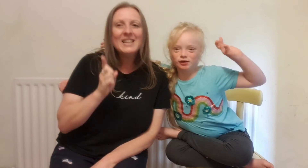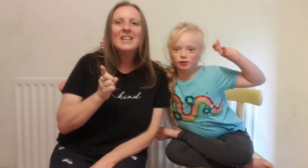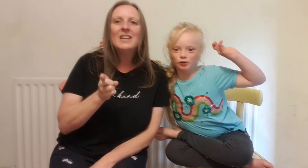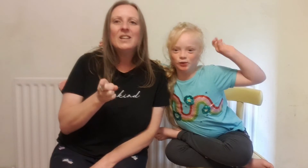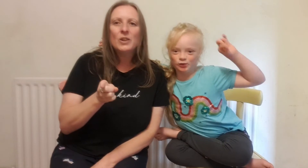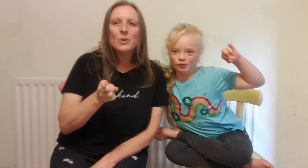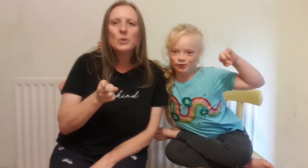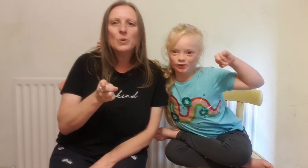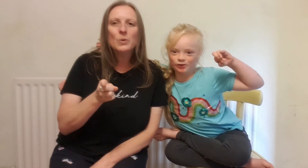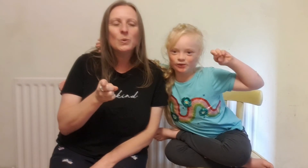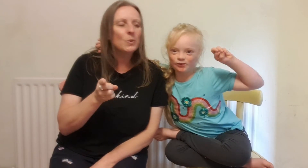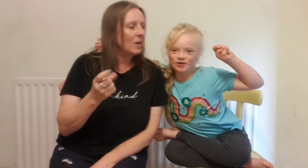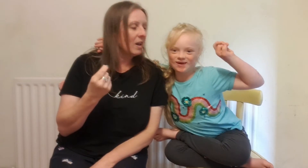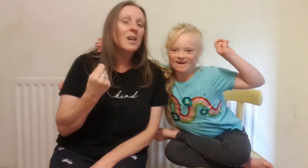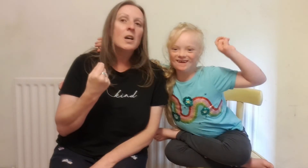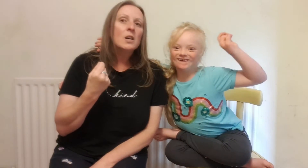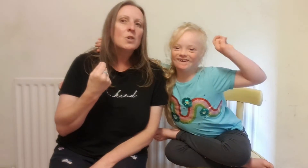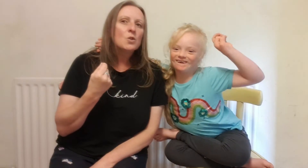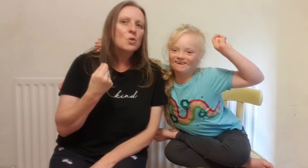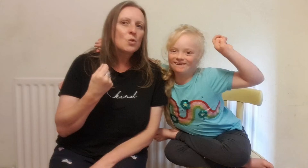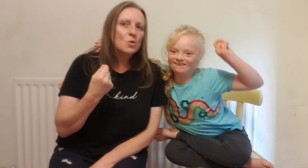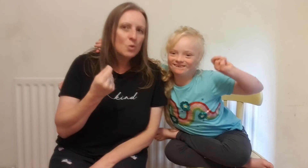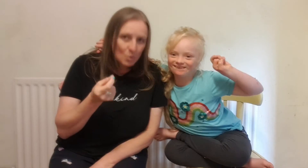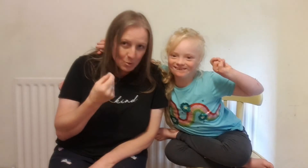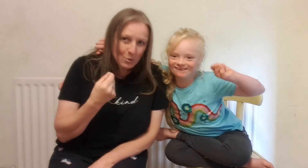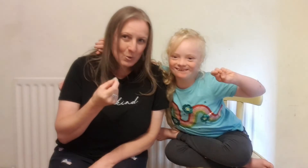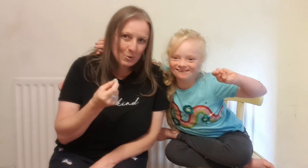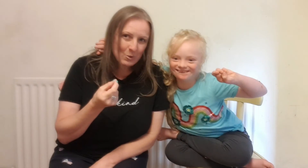you soon. Thank you.